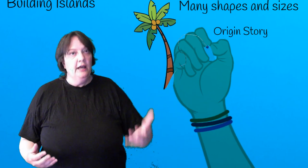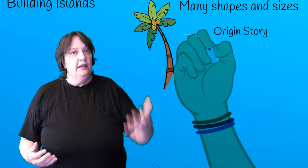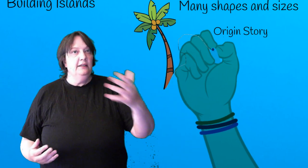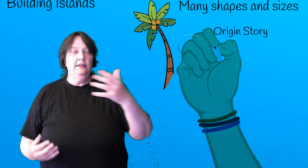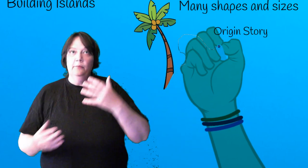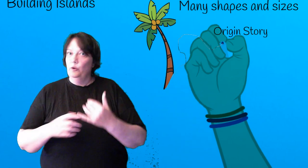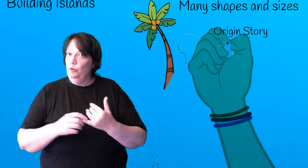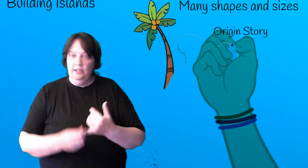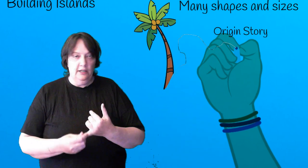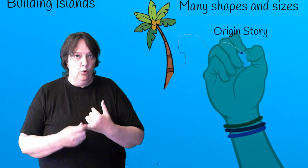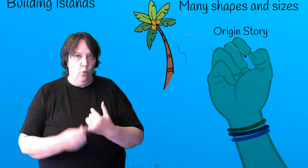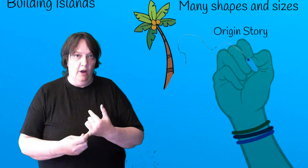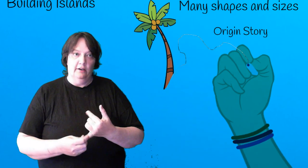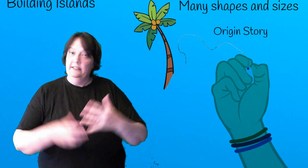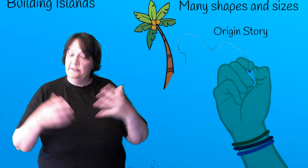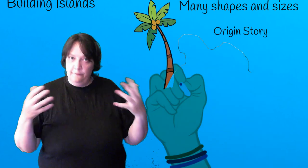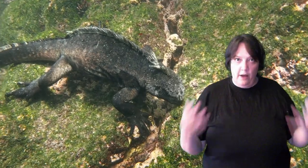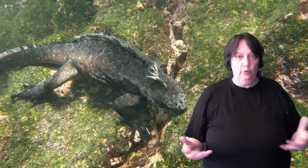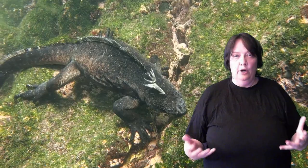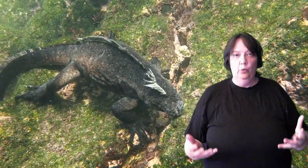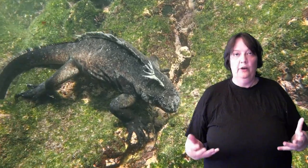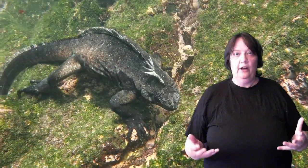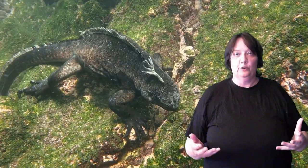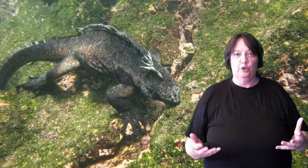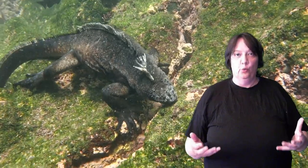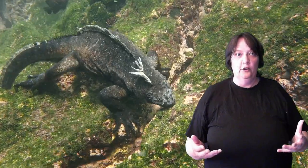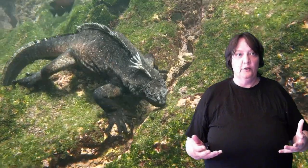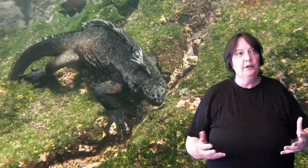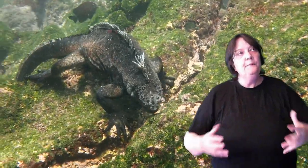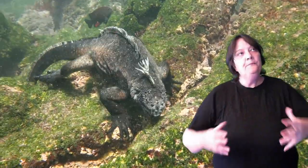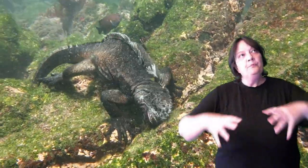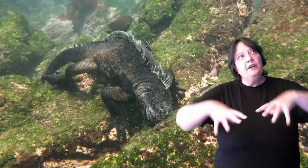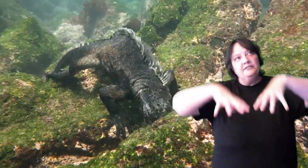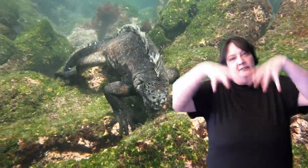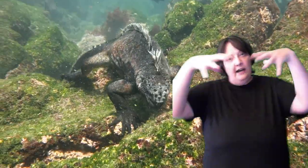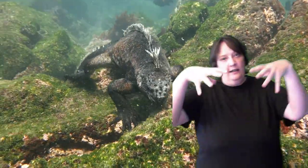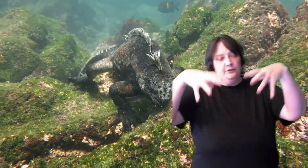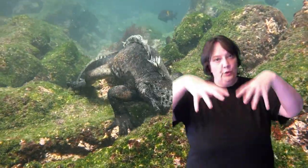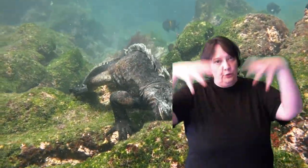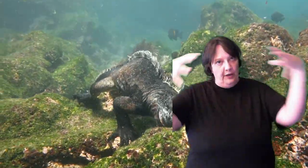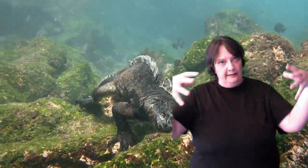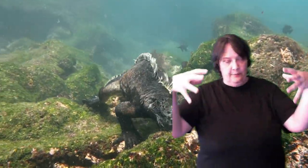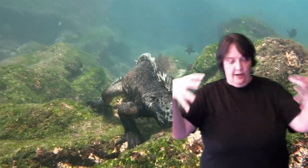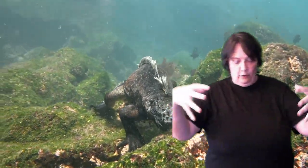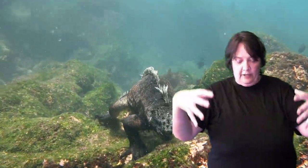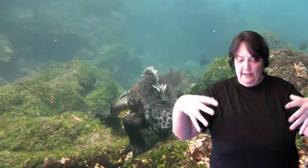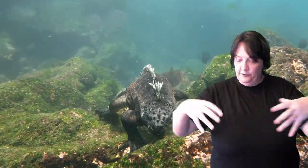The marine iguana is found nowhere else in the world because these islands were created by volcanoes.